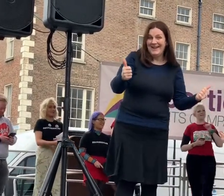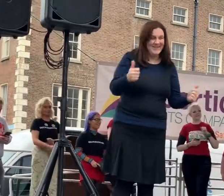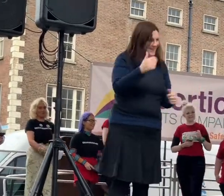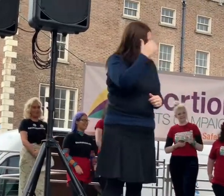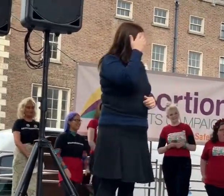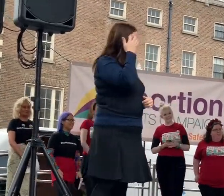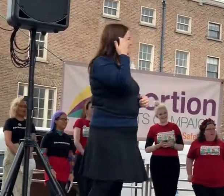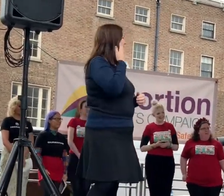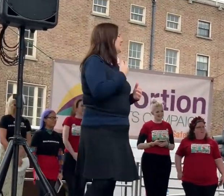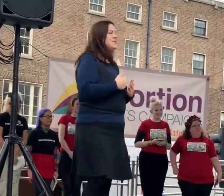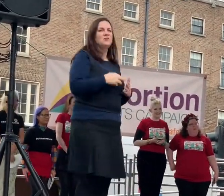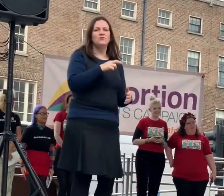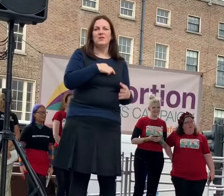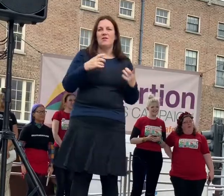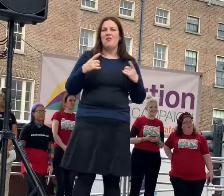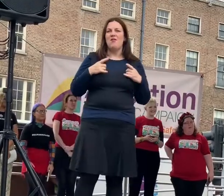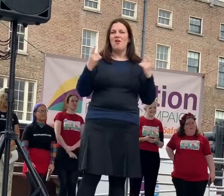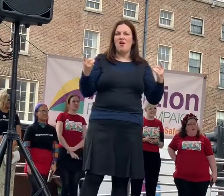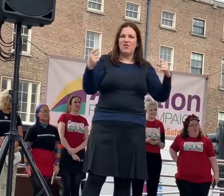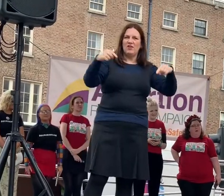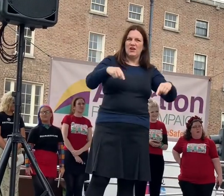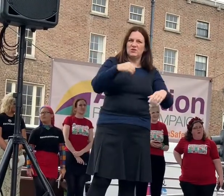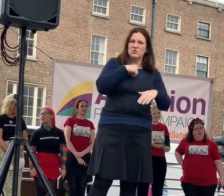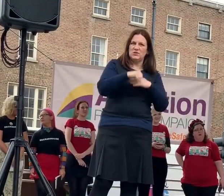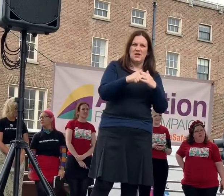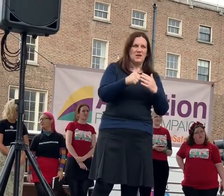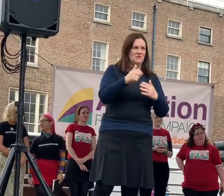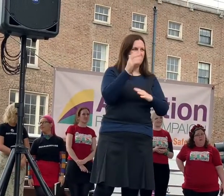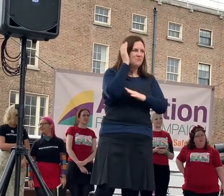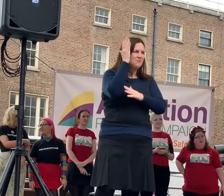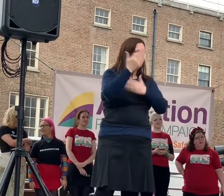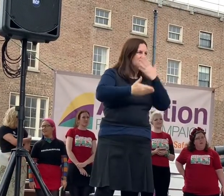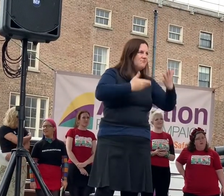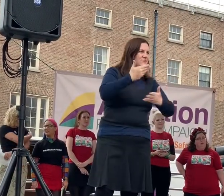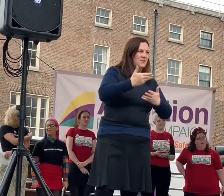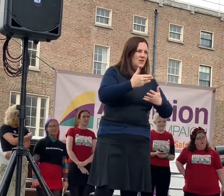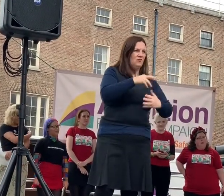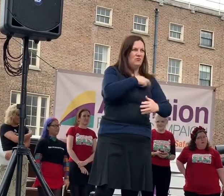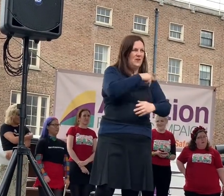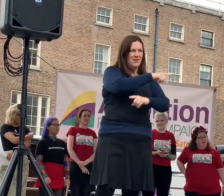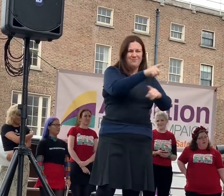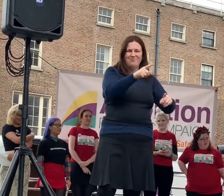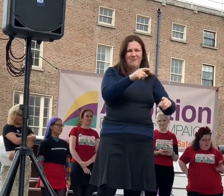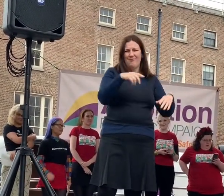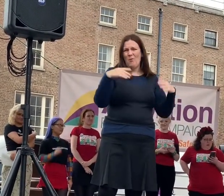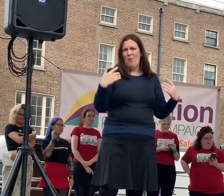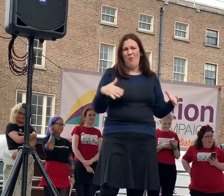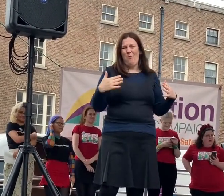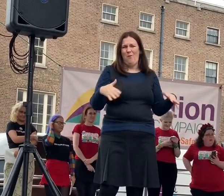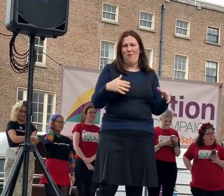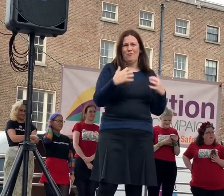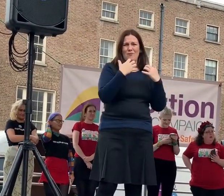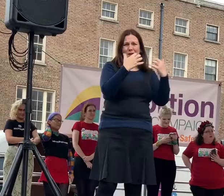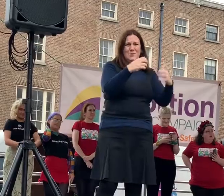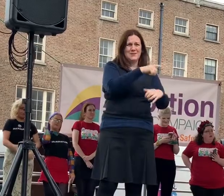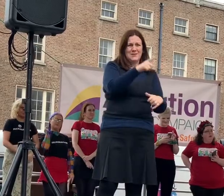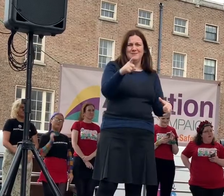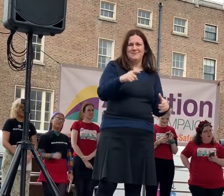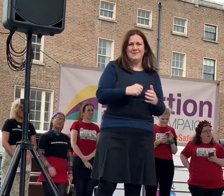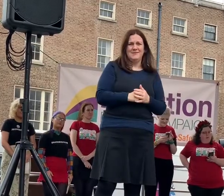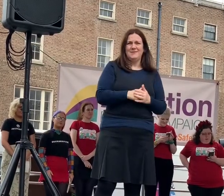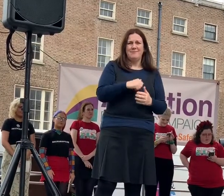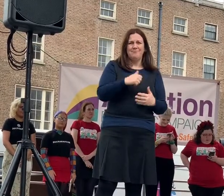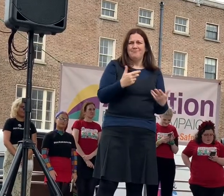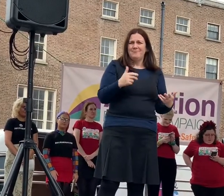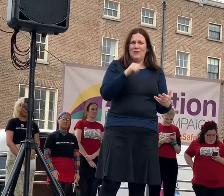It's an honour to be here today speaking in front of an unreal crowd. I'm sure that there are